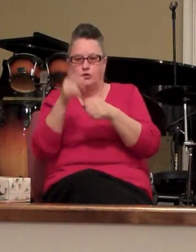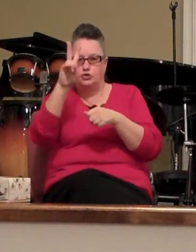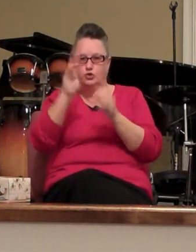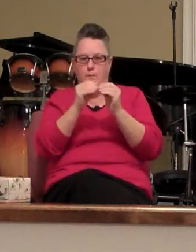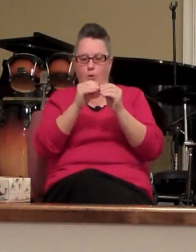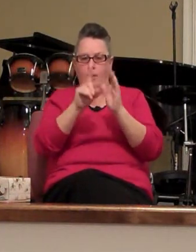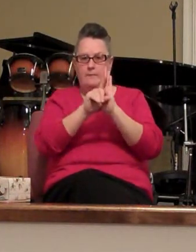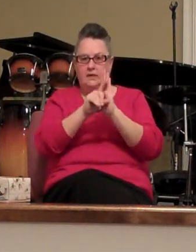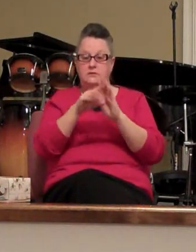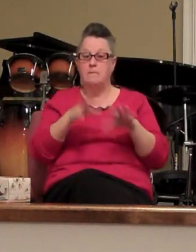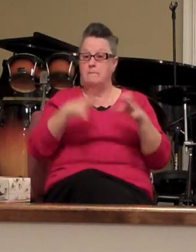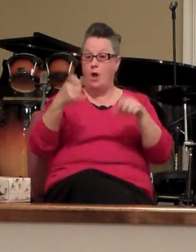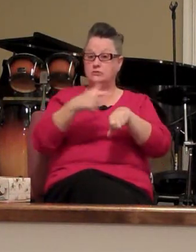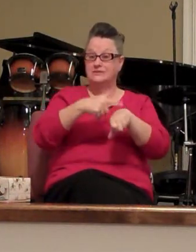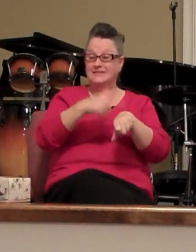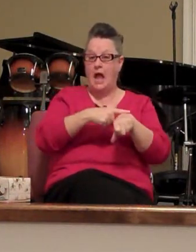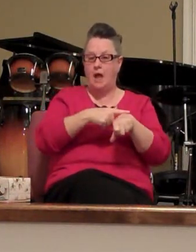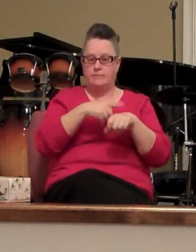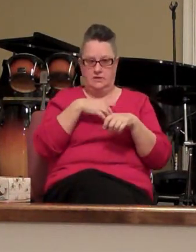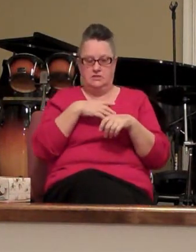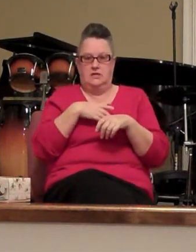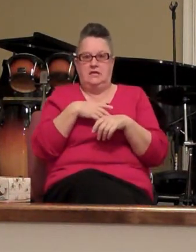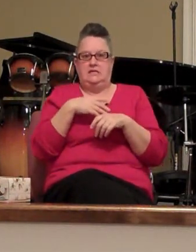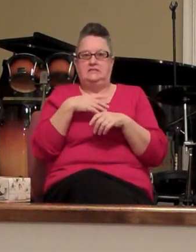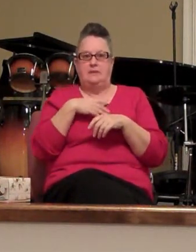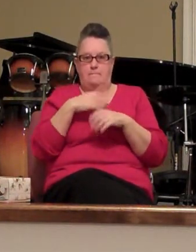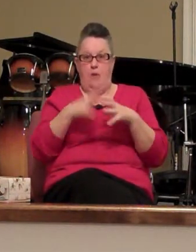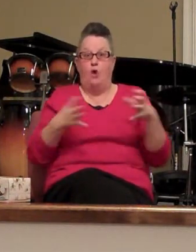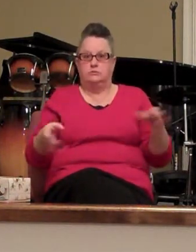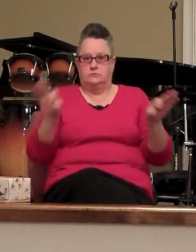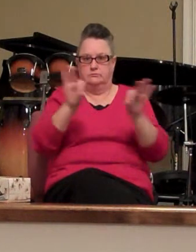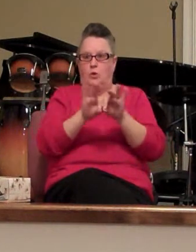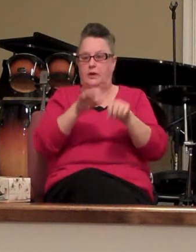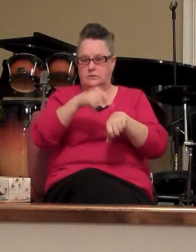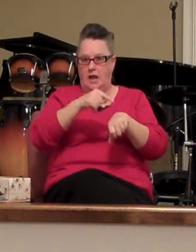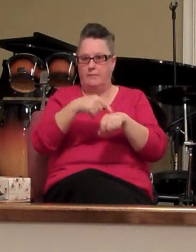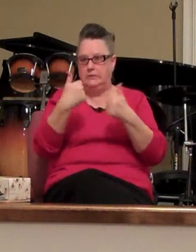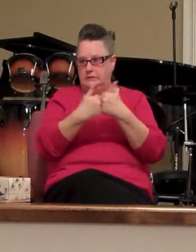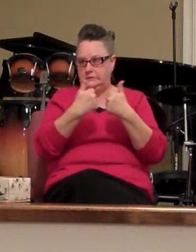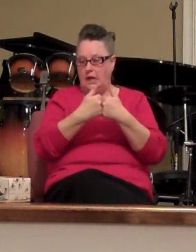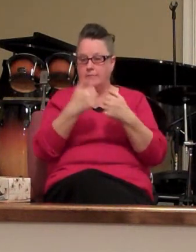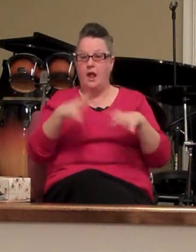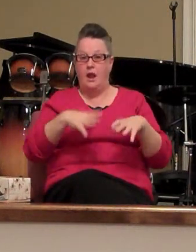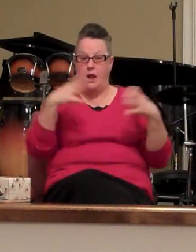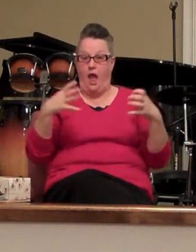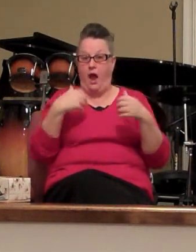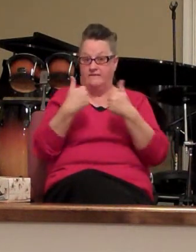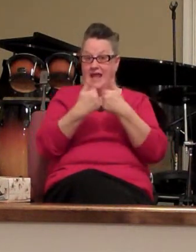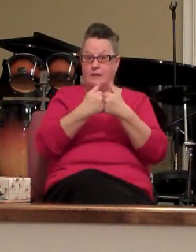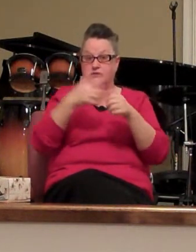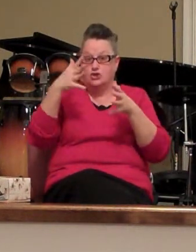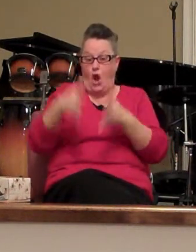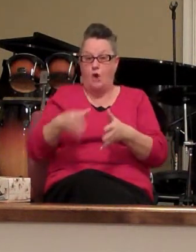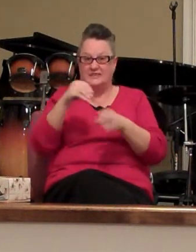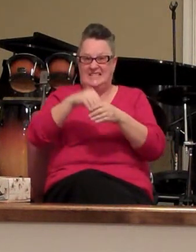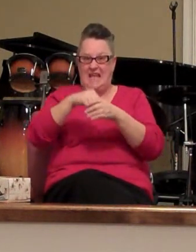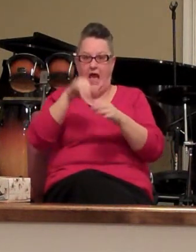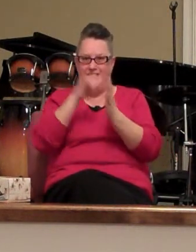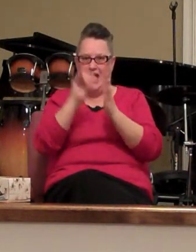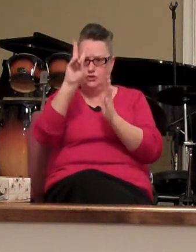most times the crucial point of the game lots of games are won or lost inside of that two minute mark